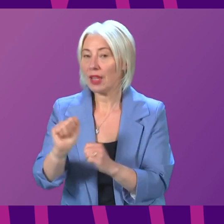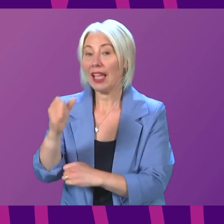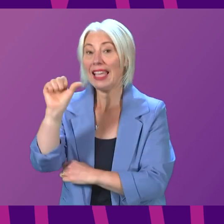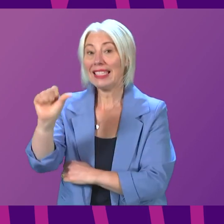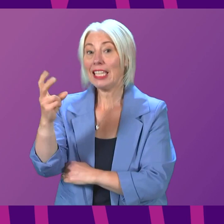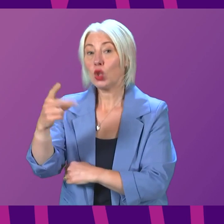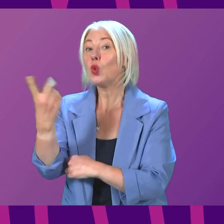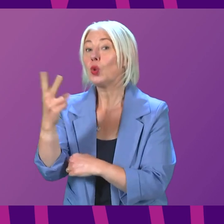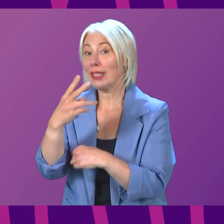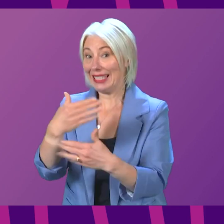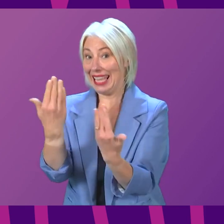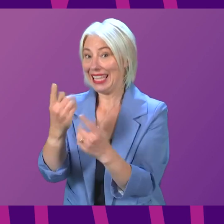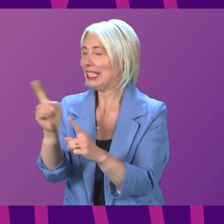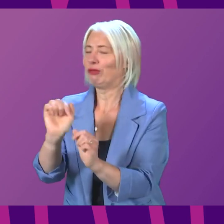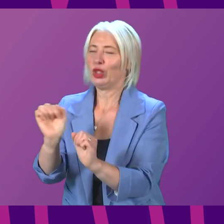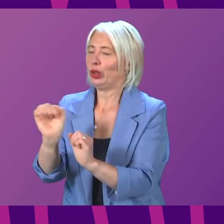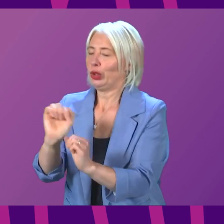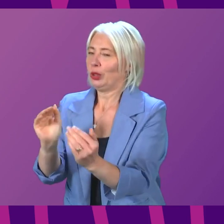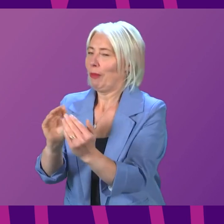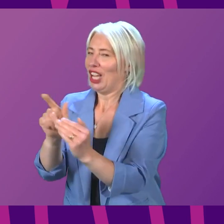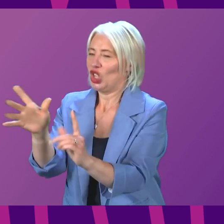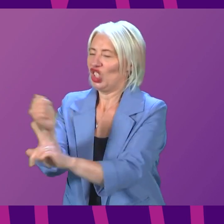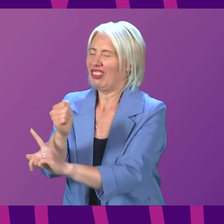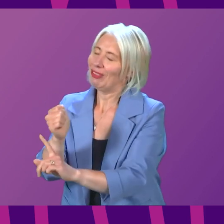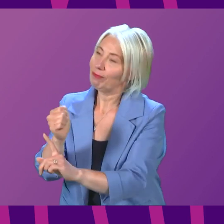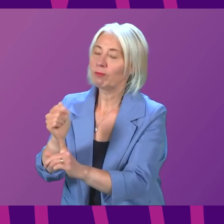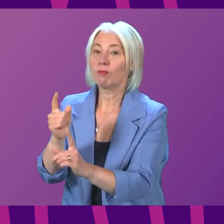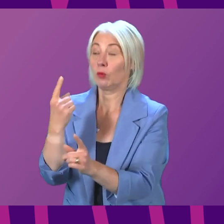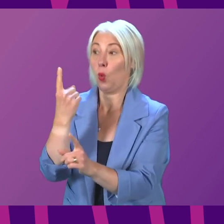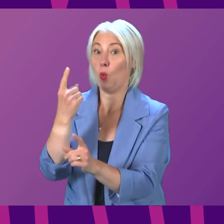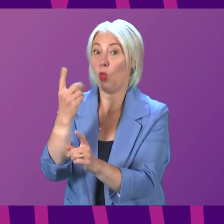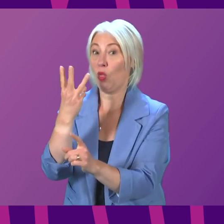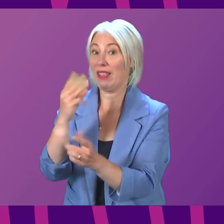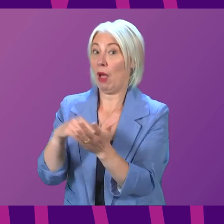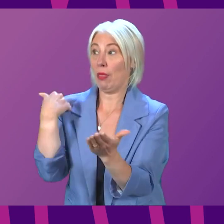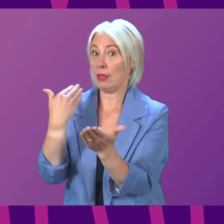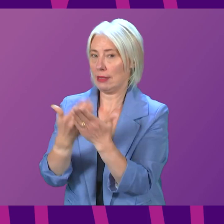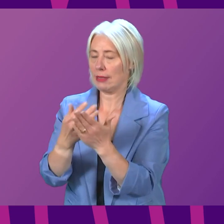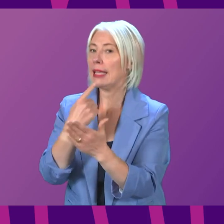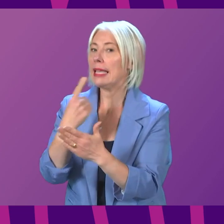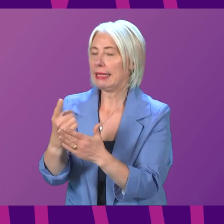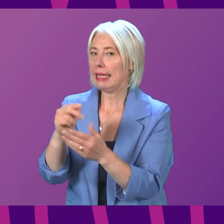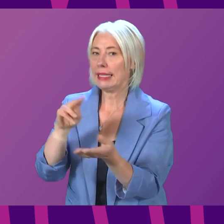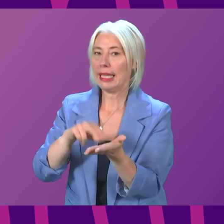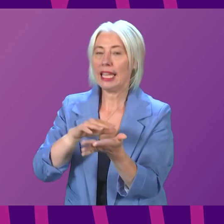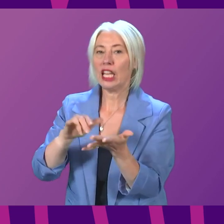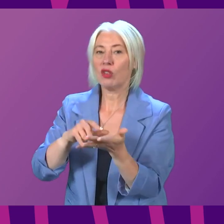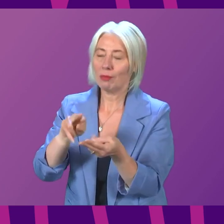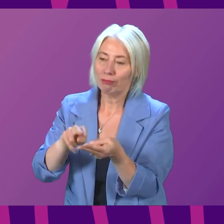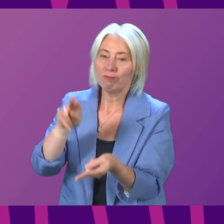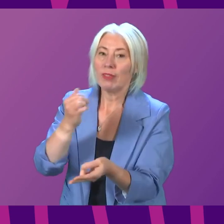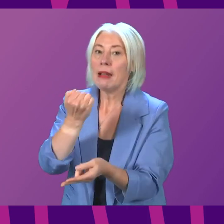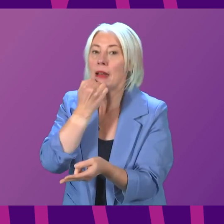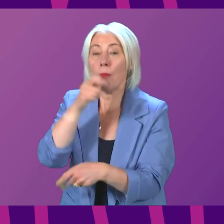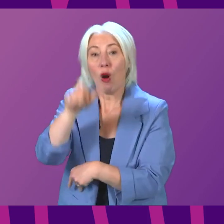is not being met. However, in the most recent quarter, again shown in the statistics this week, the NHS increased the number of patients